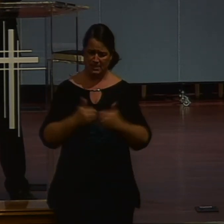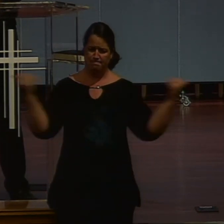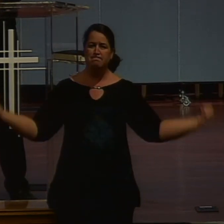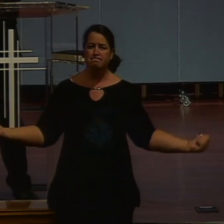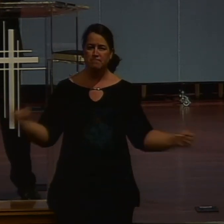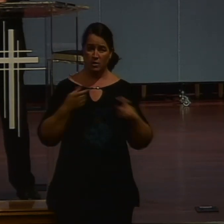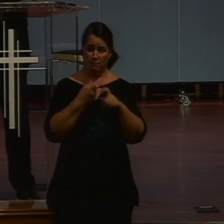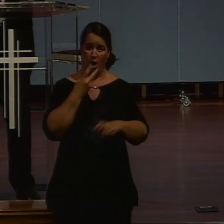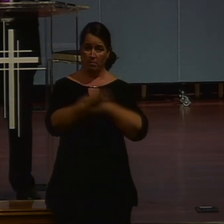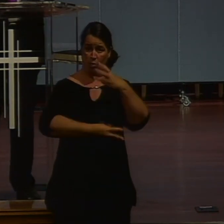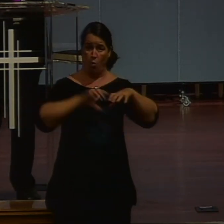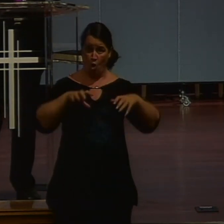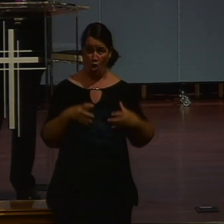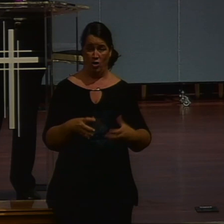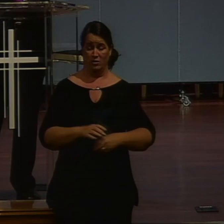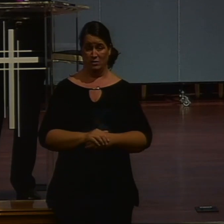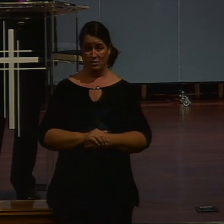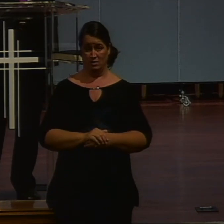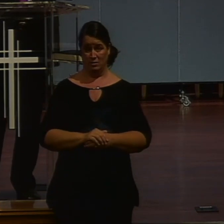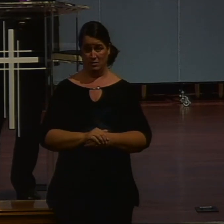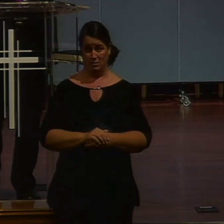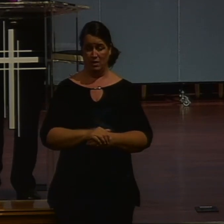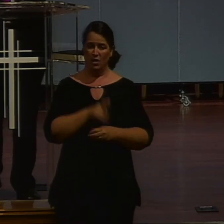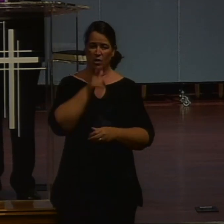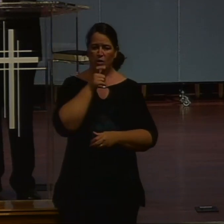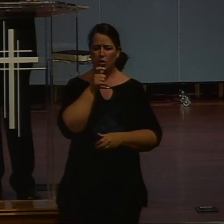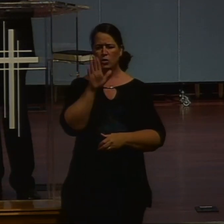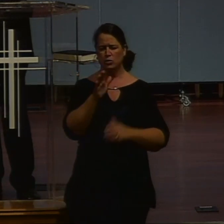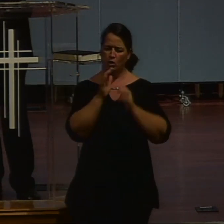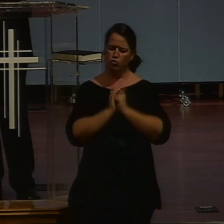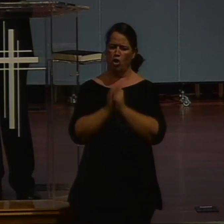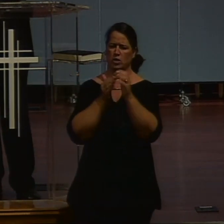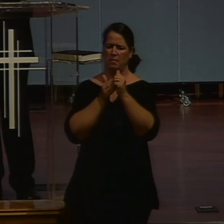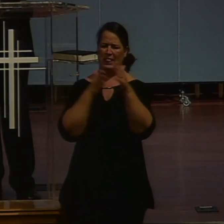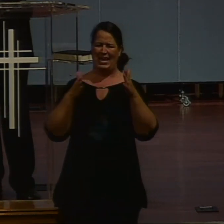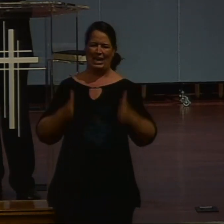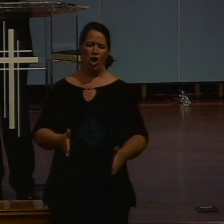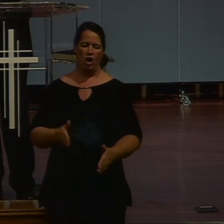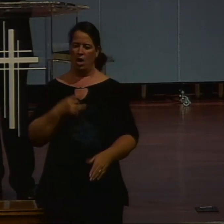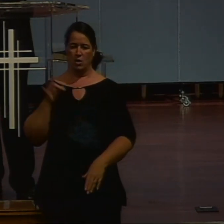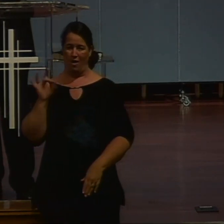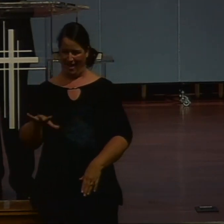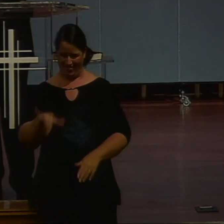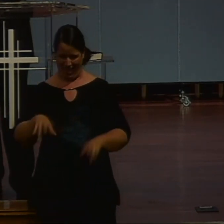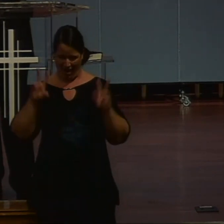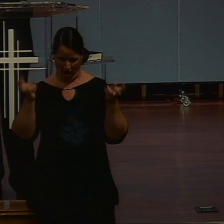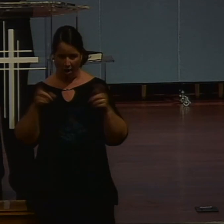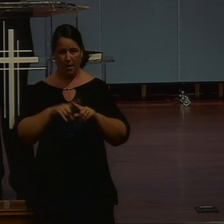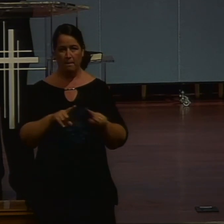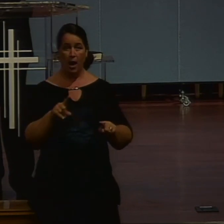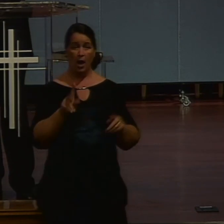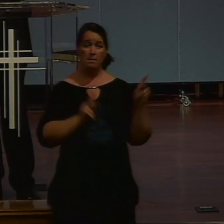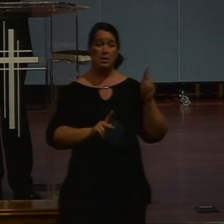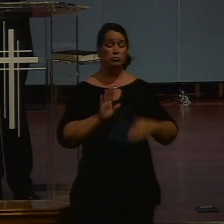happens. You know that I. I kind of loathe the phrase. Who's your worship leader? What's the inference there? Well worship is the fun part of church. You get to sing. They.